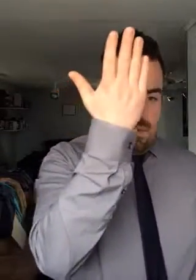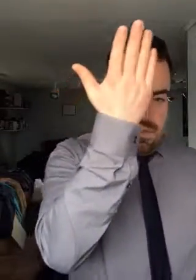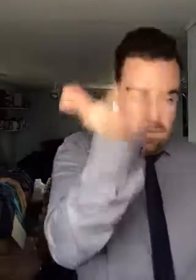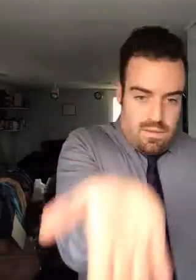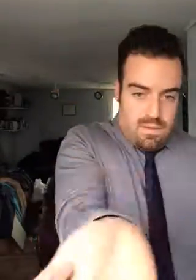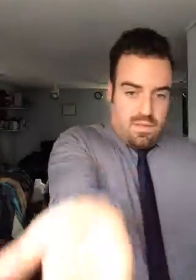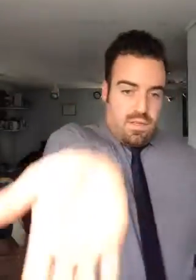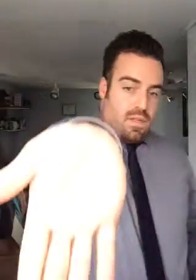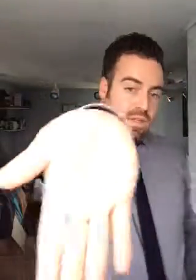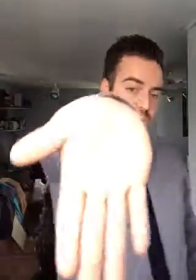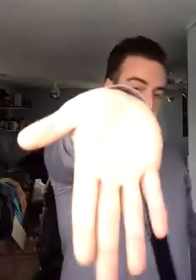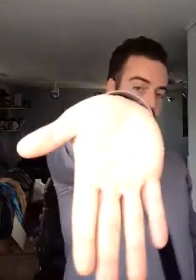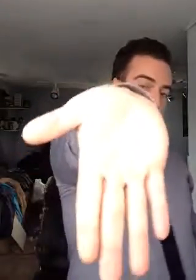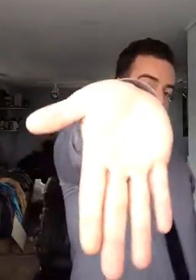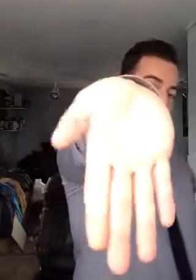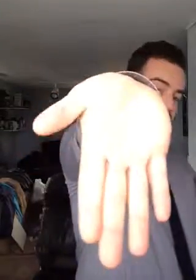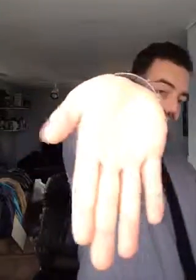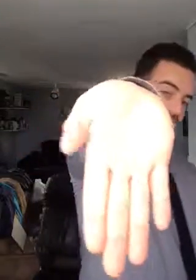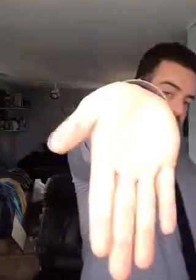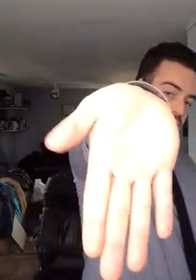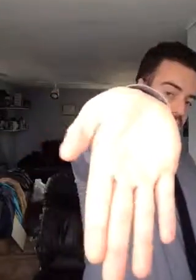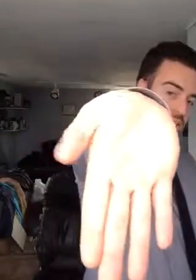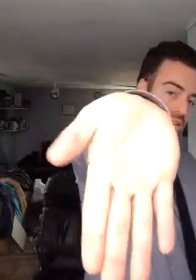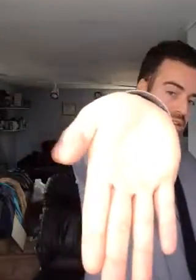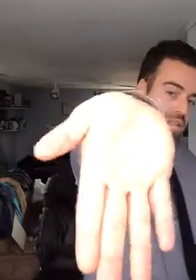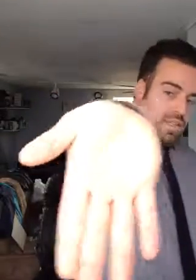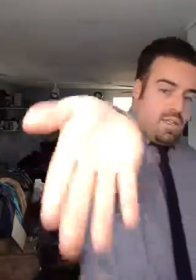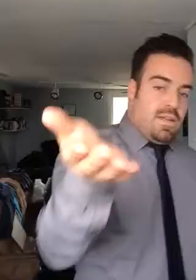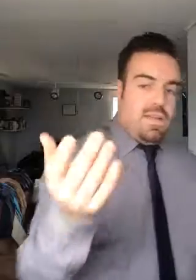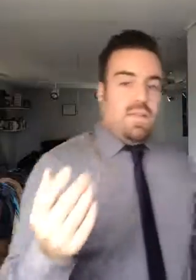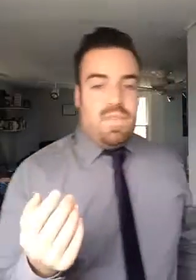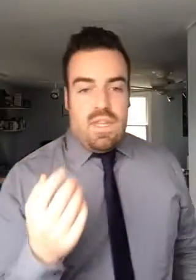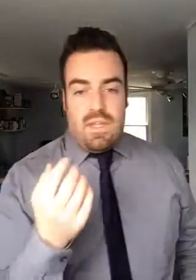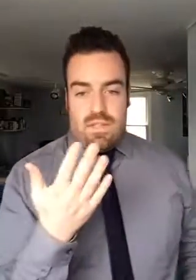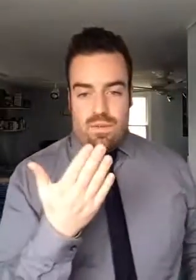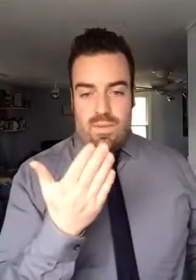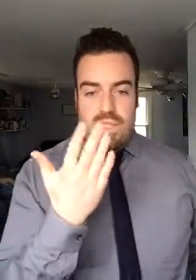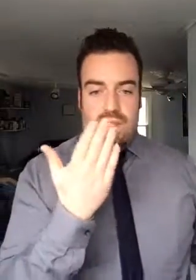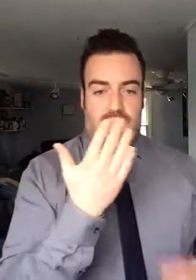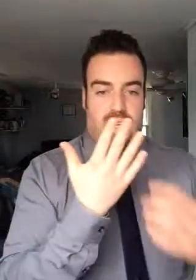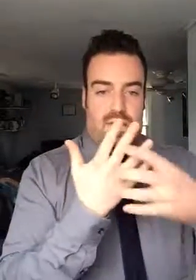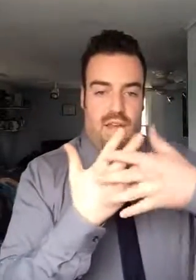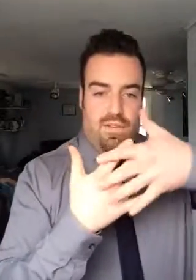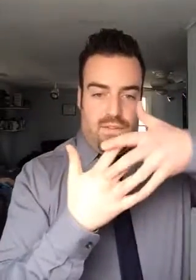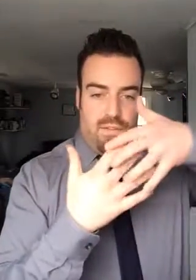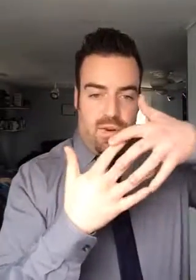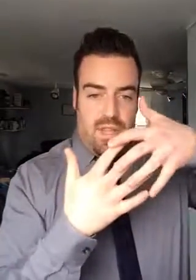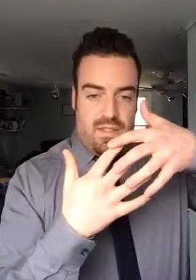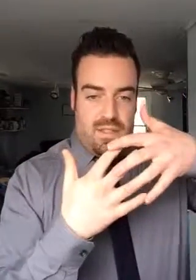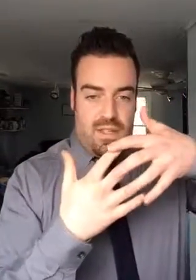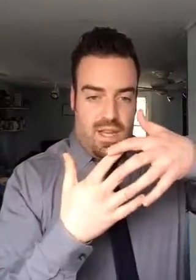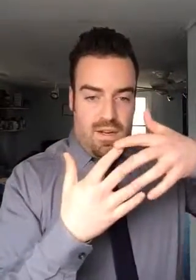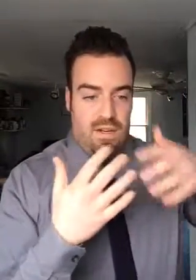on the back of your right leg like this, that's sort of what they look like. You have the four that stick together.